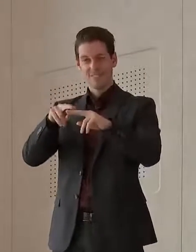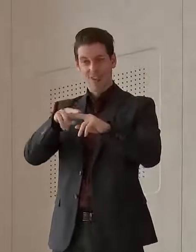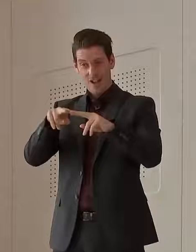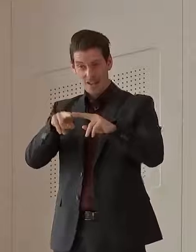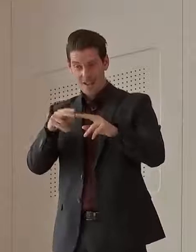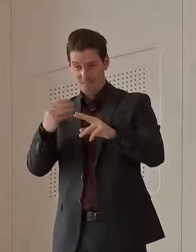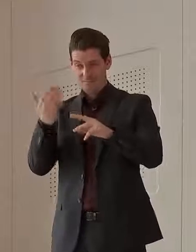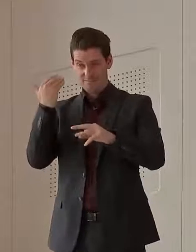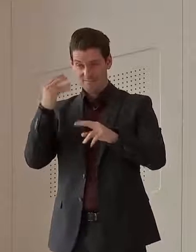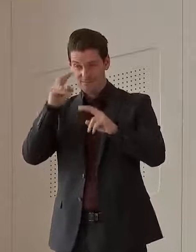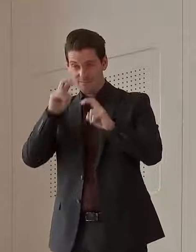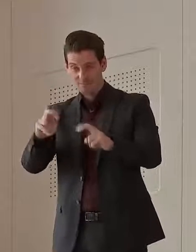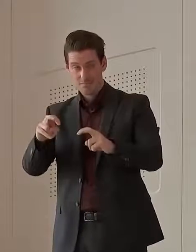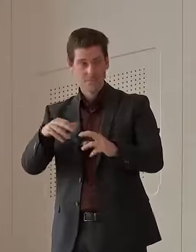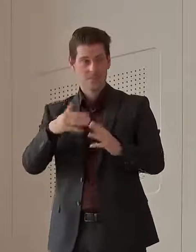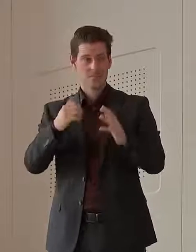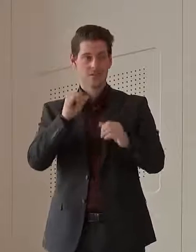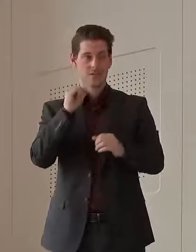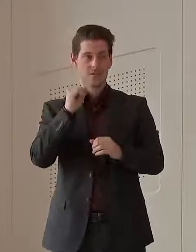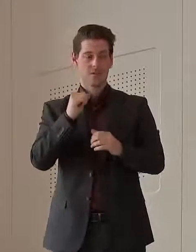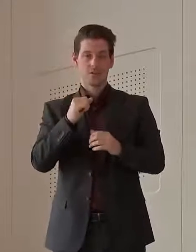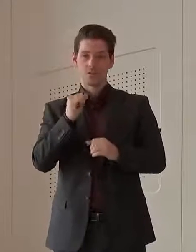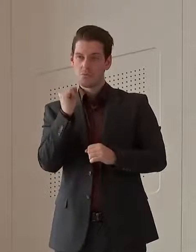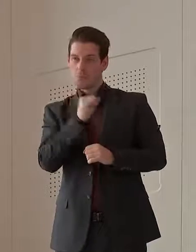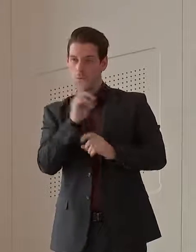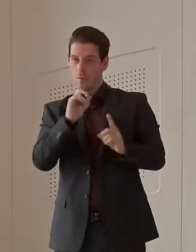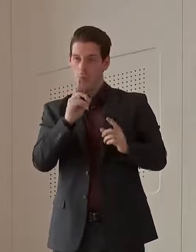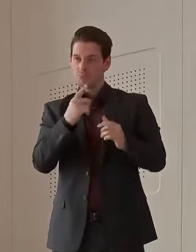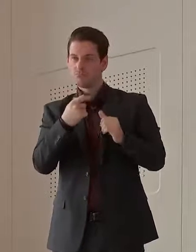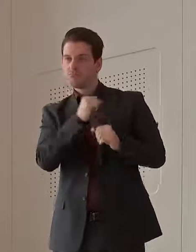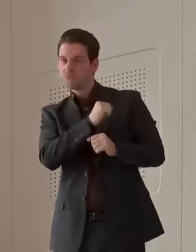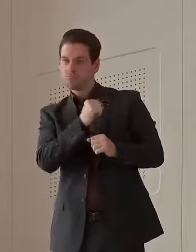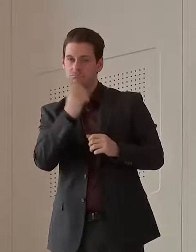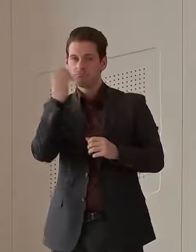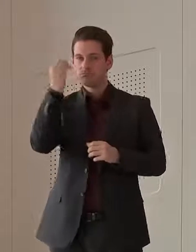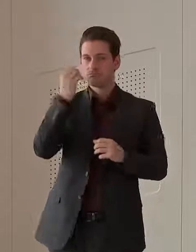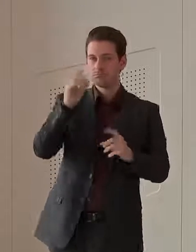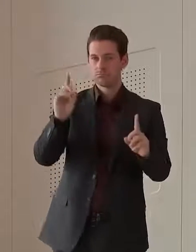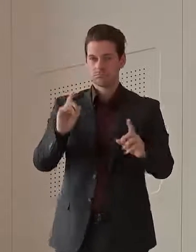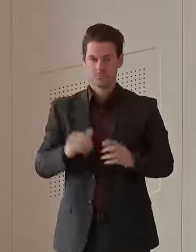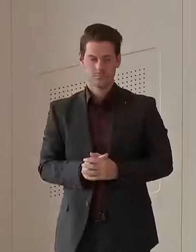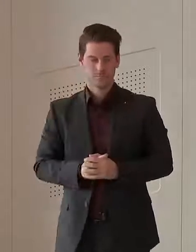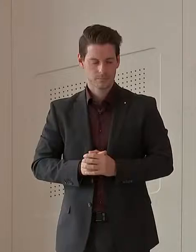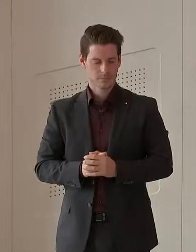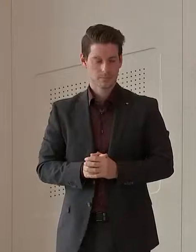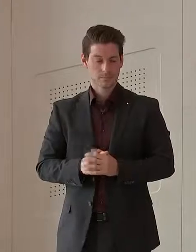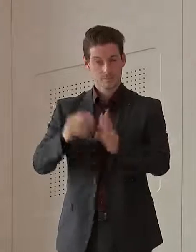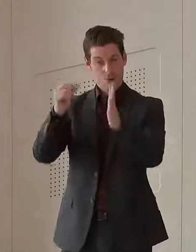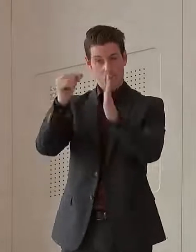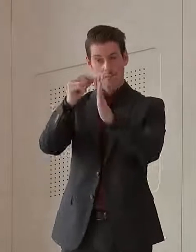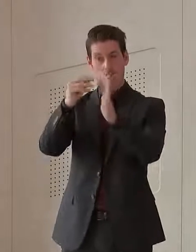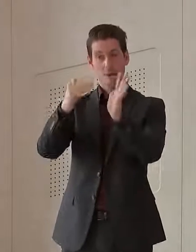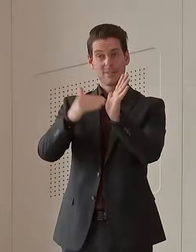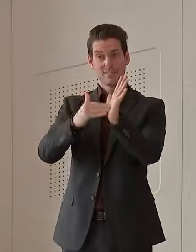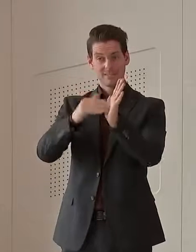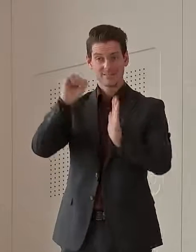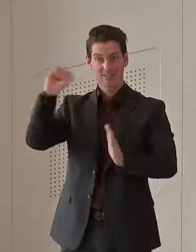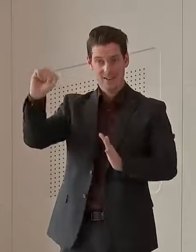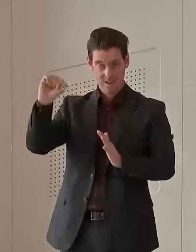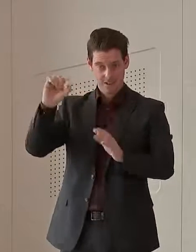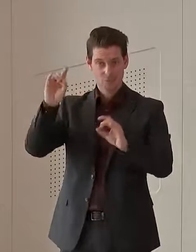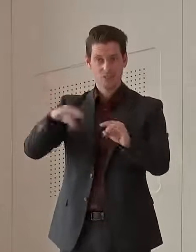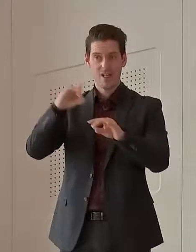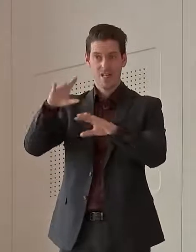there a possibility that you could withdraw your agreement on the first plan? What we said very clearly, in fact, it was the Prime Minister's suggestion that